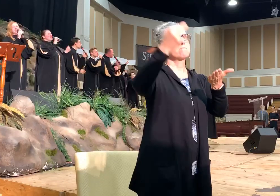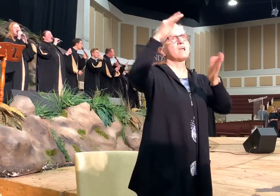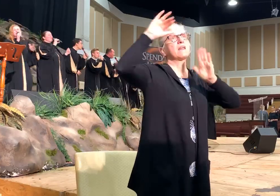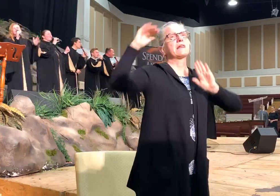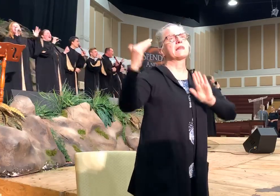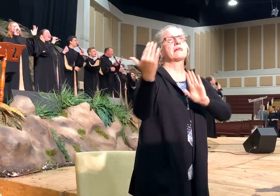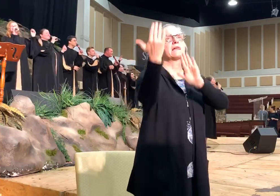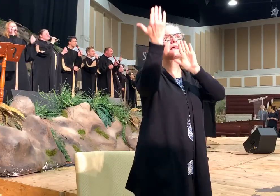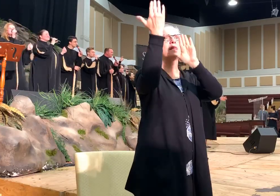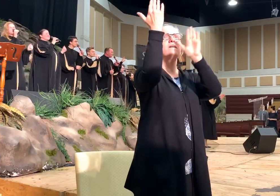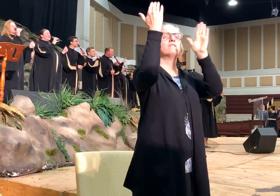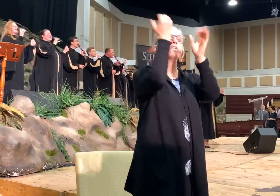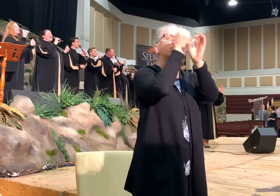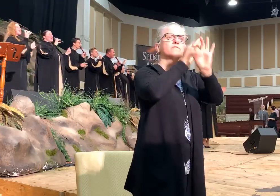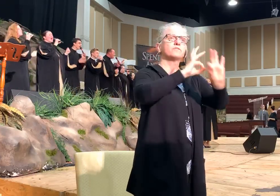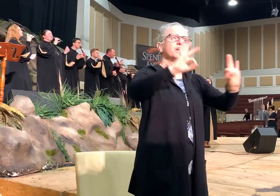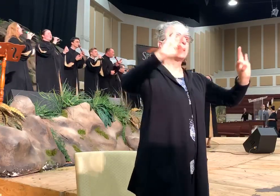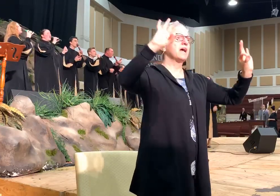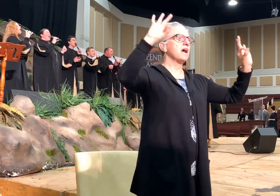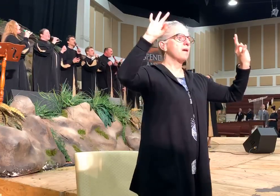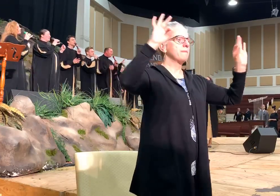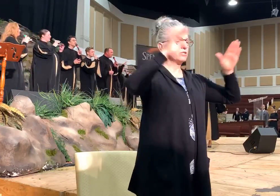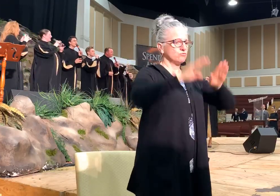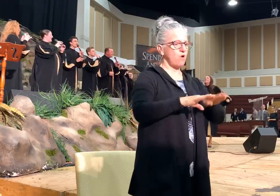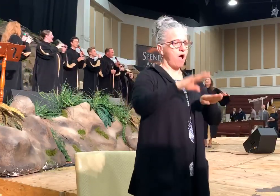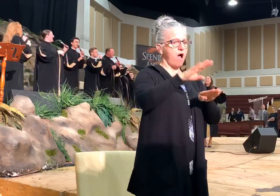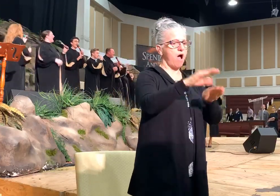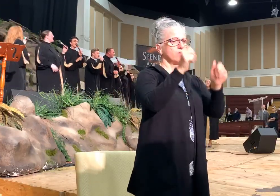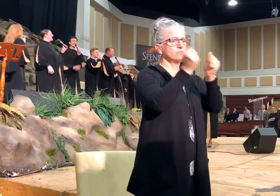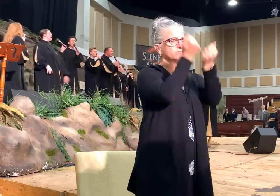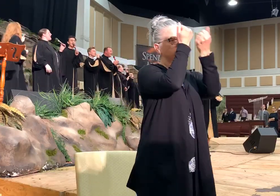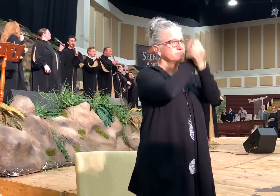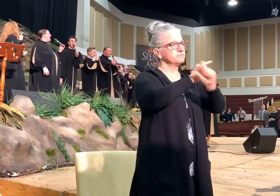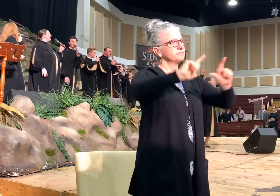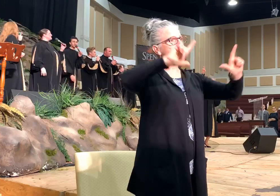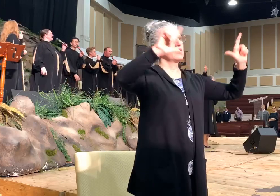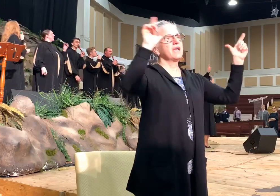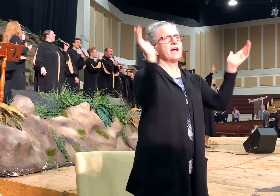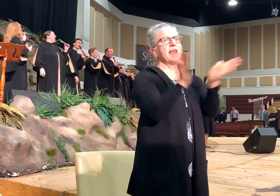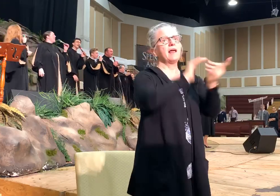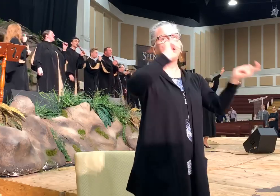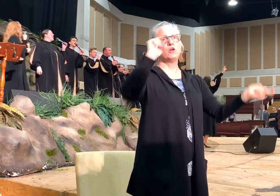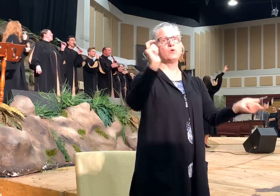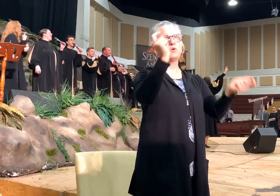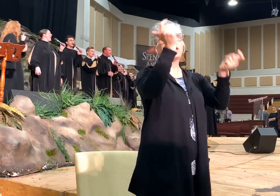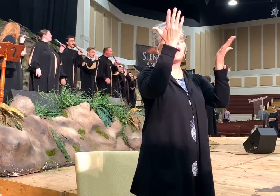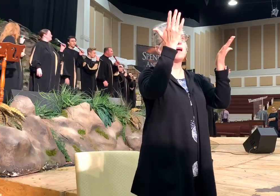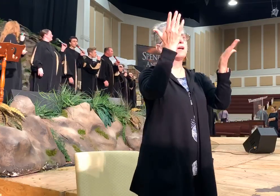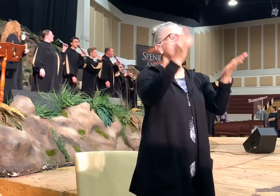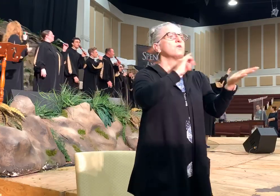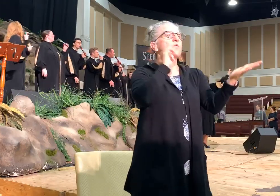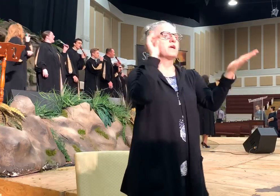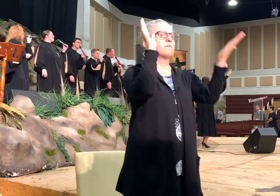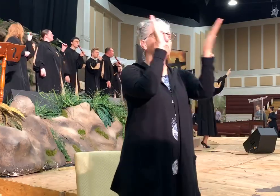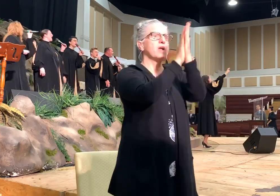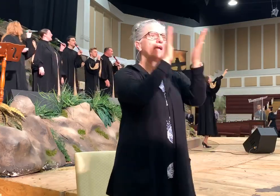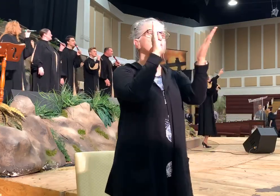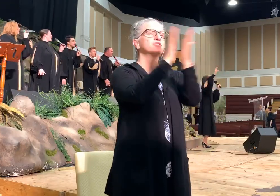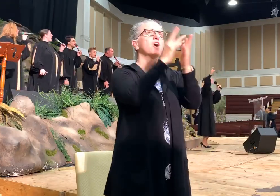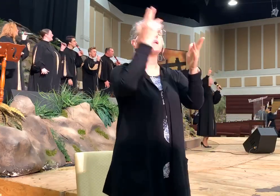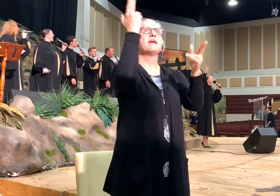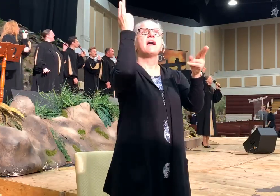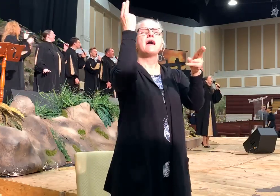faithful We praise to the Lord faithful In liberty, hallelujah We